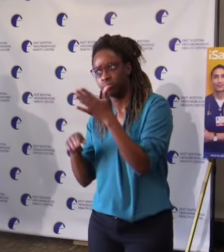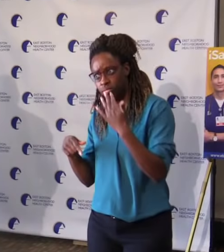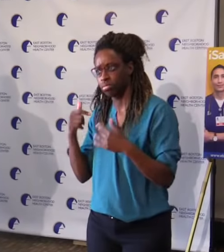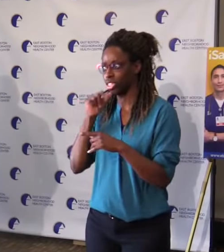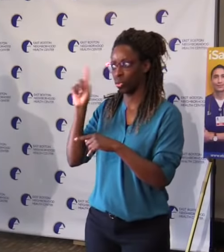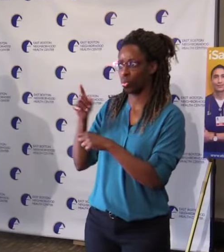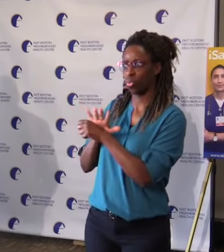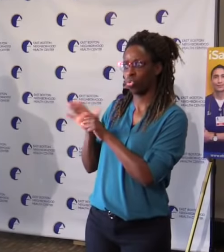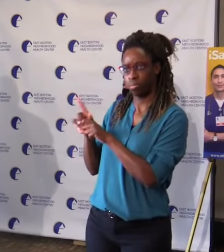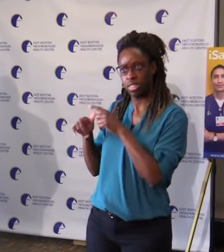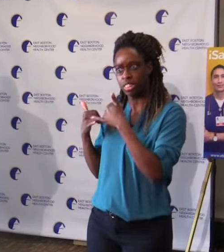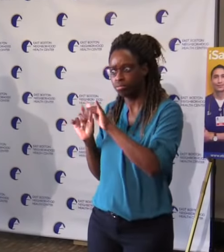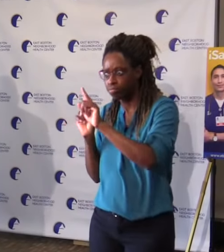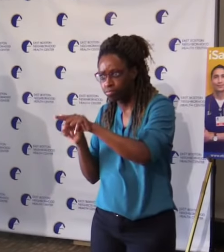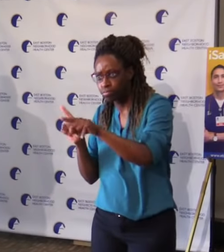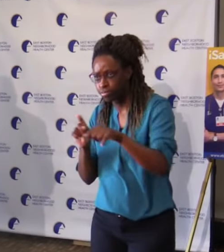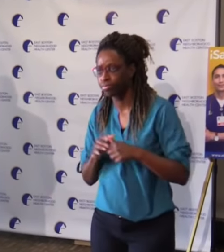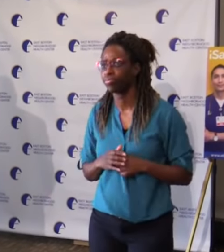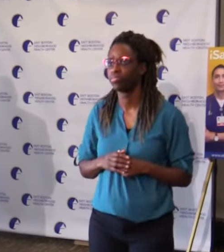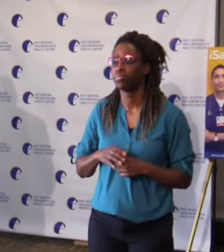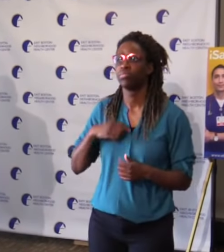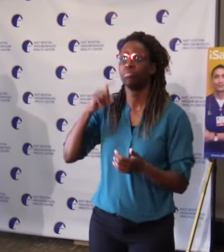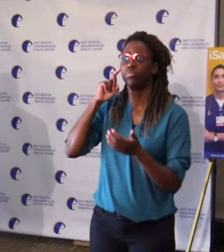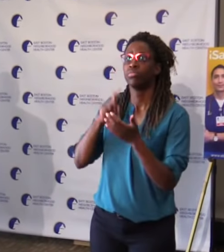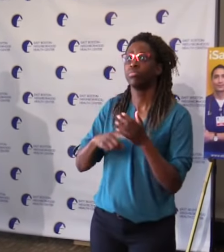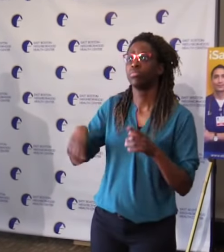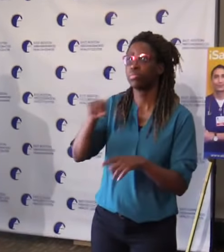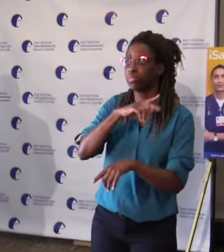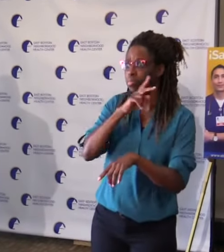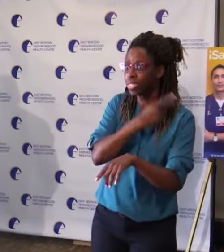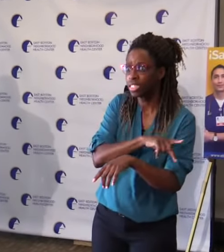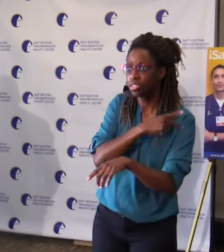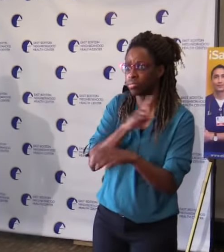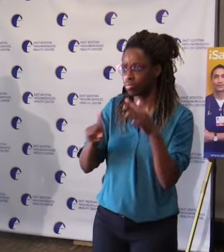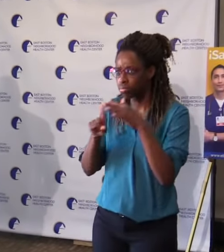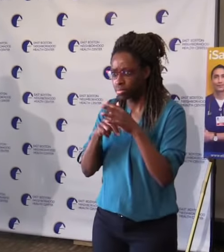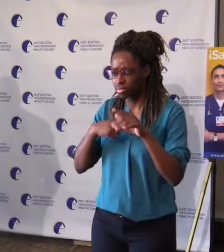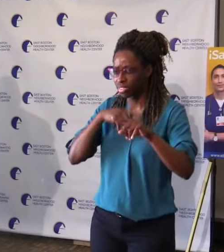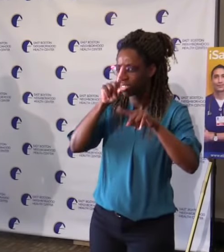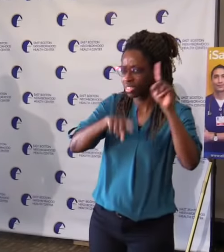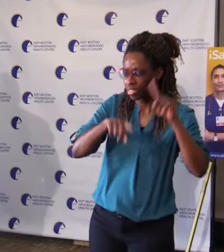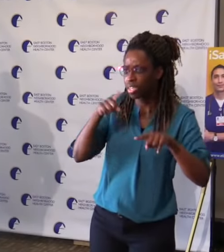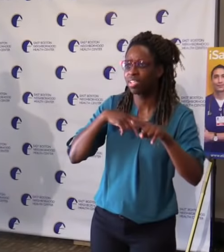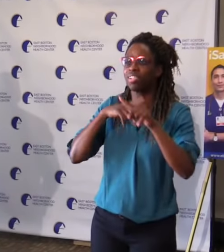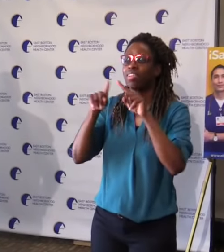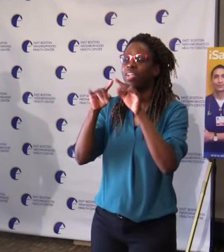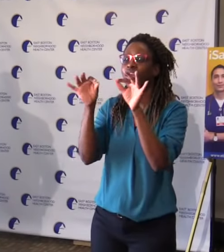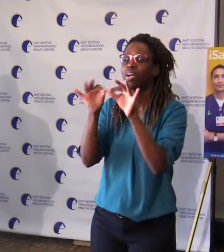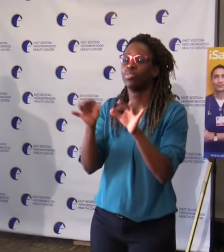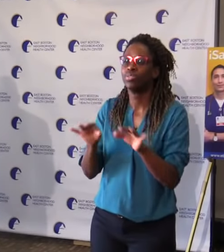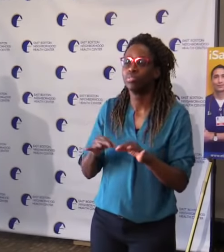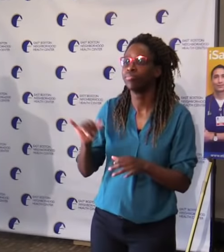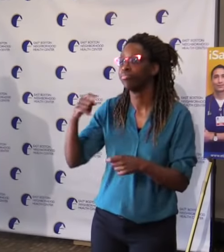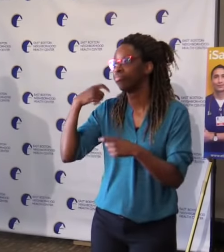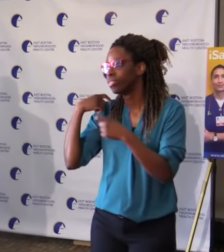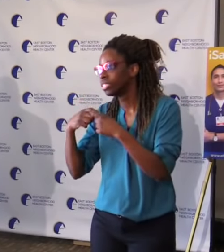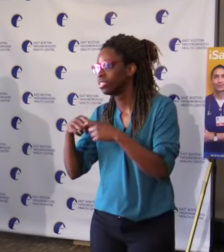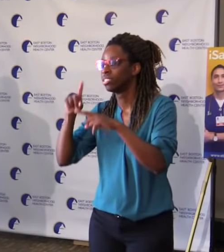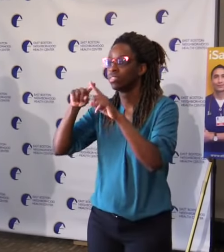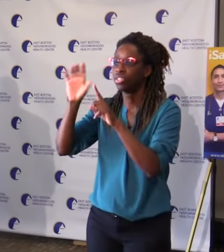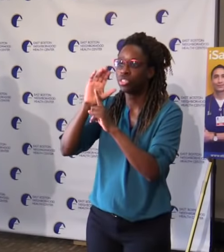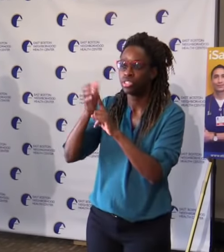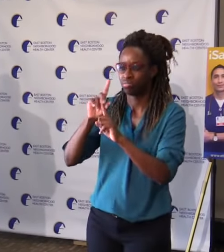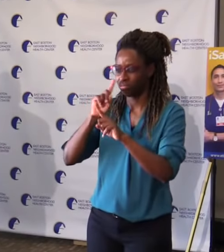lives, speaking their languages, and understanding their cultural beliefs and systems, including their justifiable